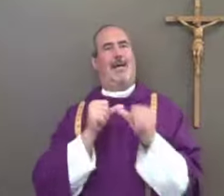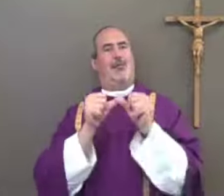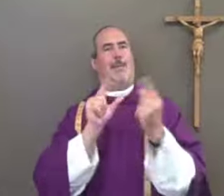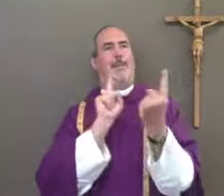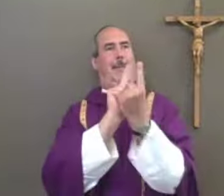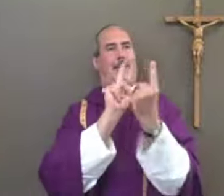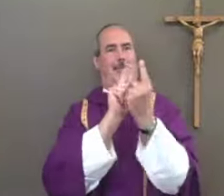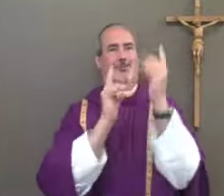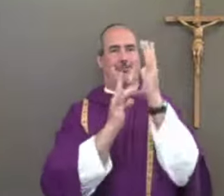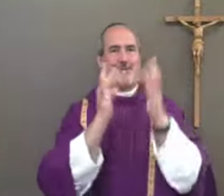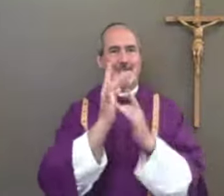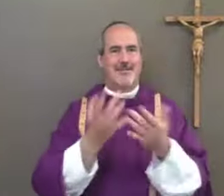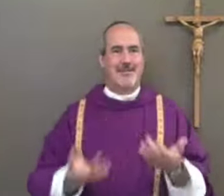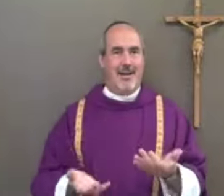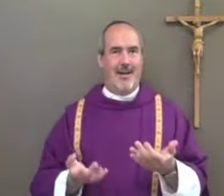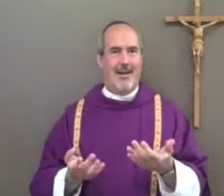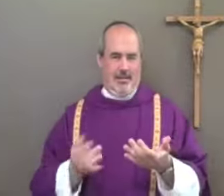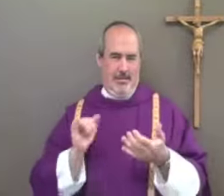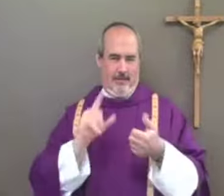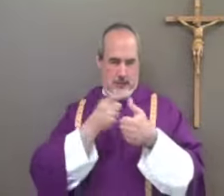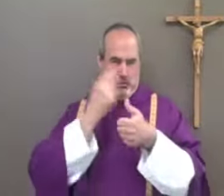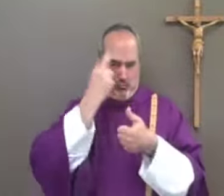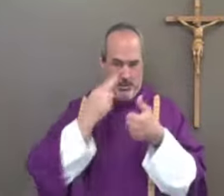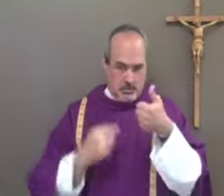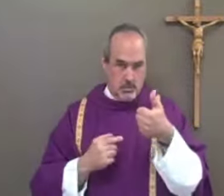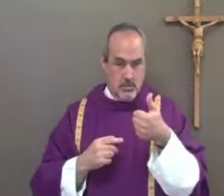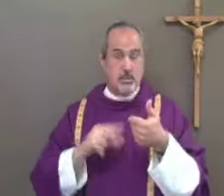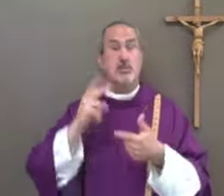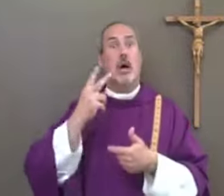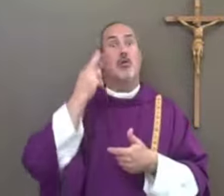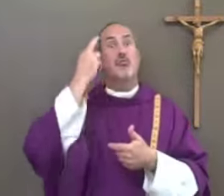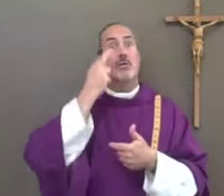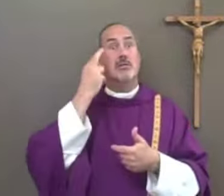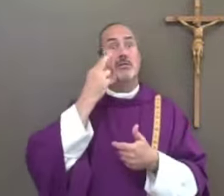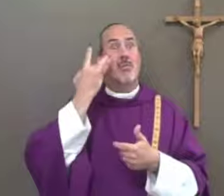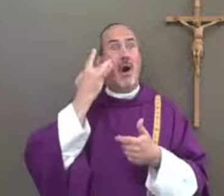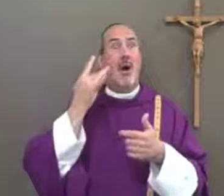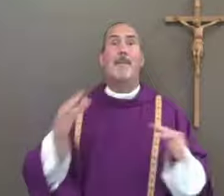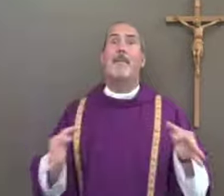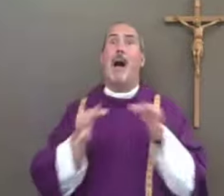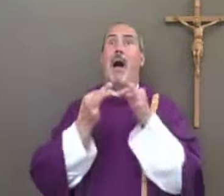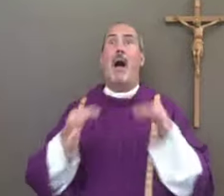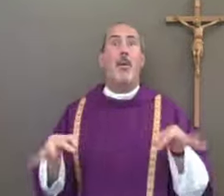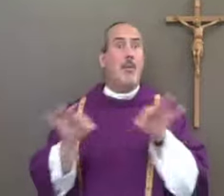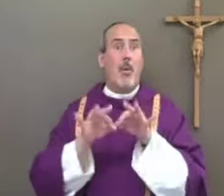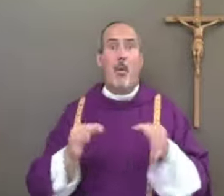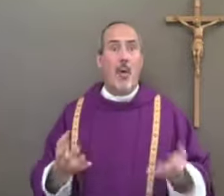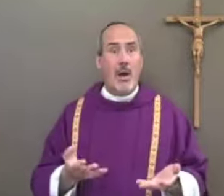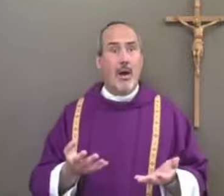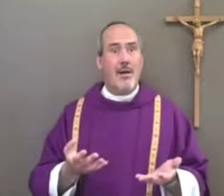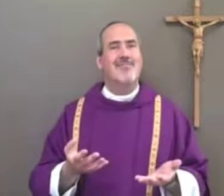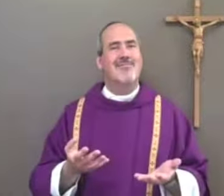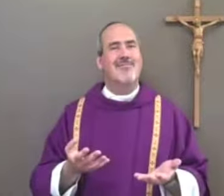relationship strong with him because we're meeting with him regularly. The second reason we go to Mass and why it's important